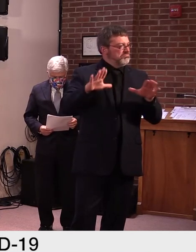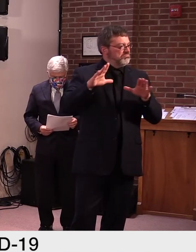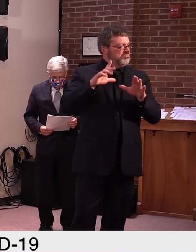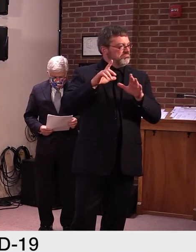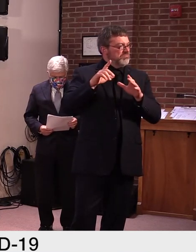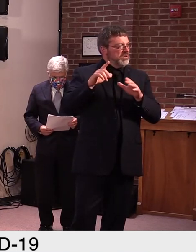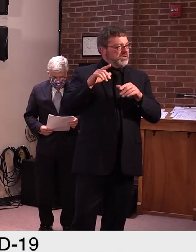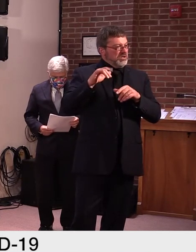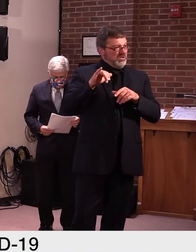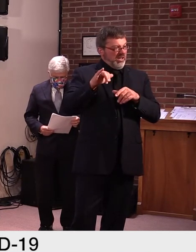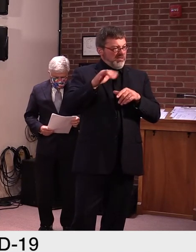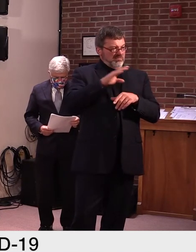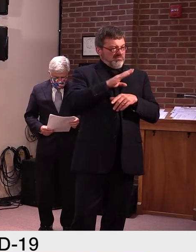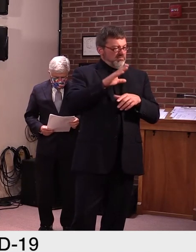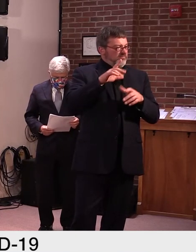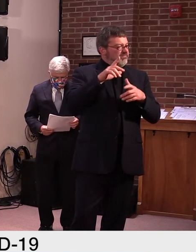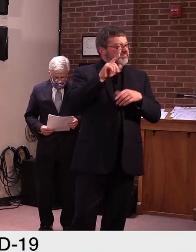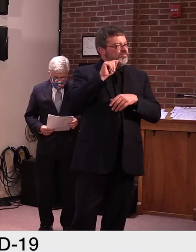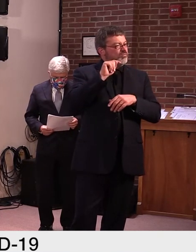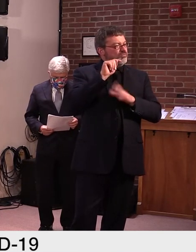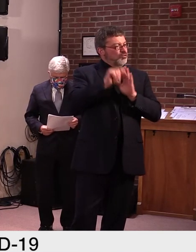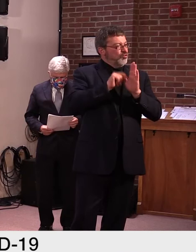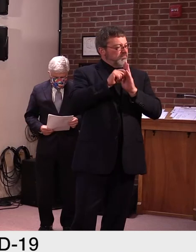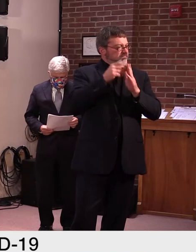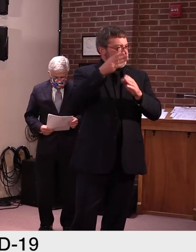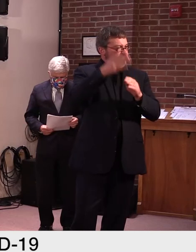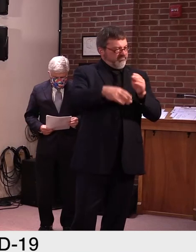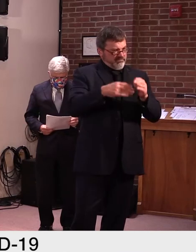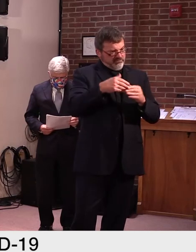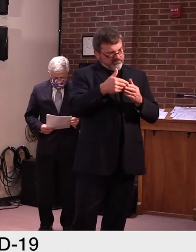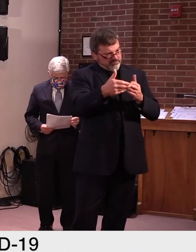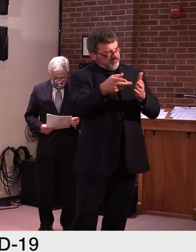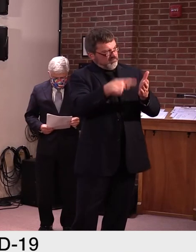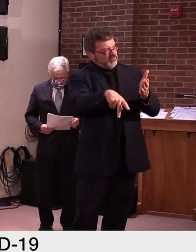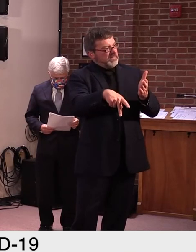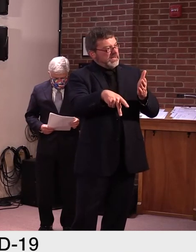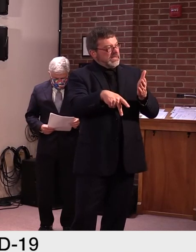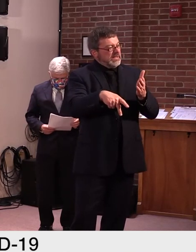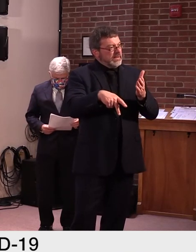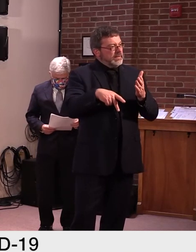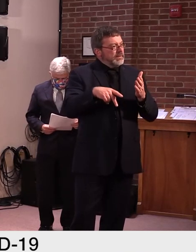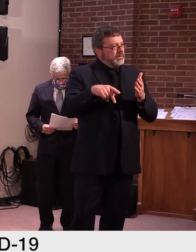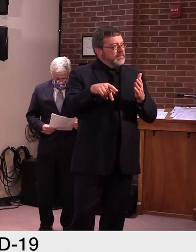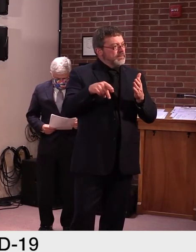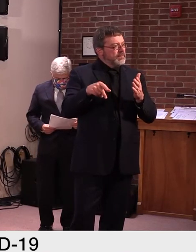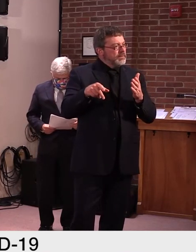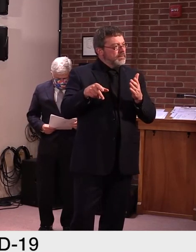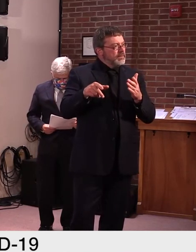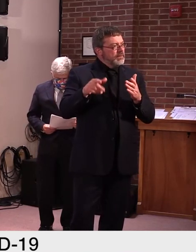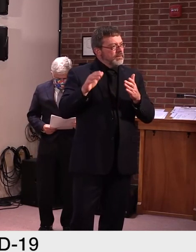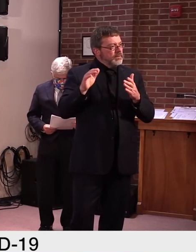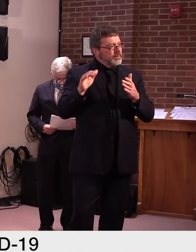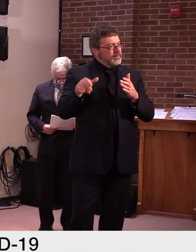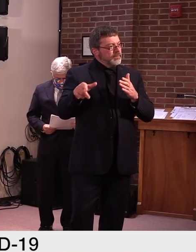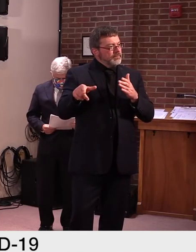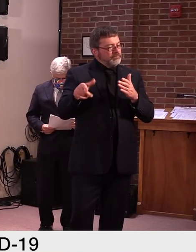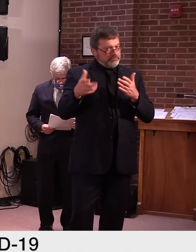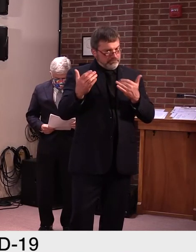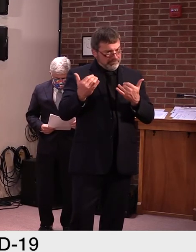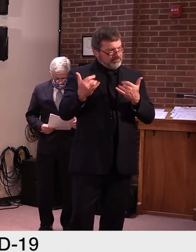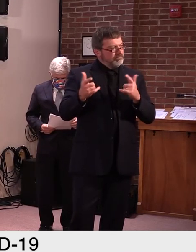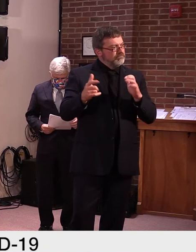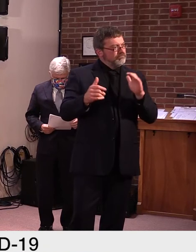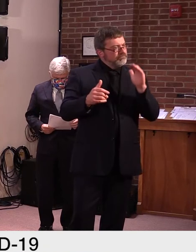Uh, you've sent a letter to, uh, the, uh, selection committee asking them to repoint, to, uh, to